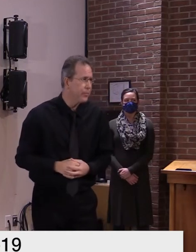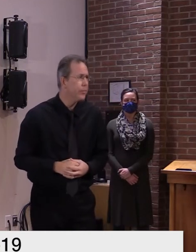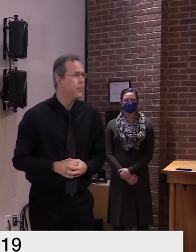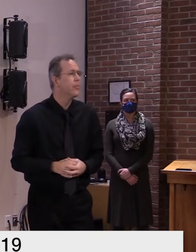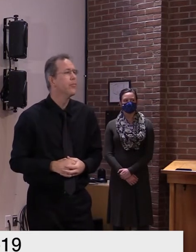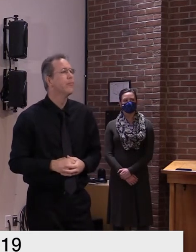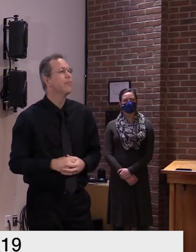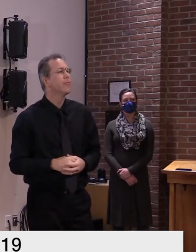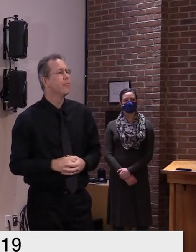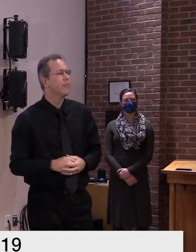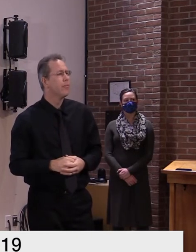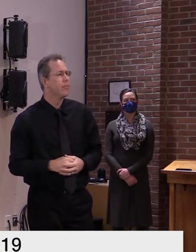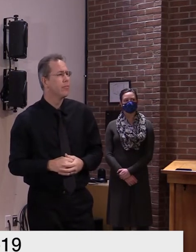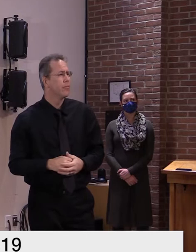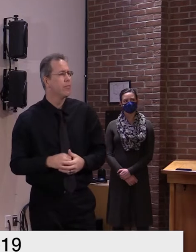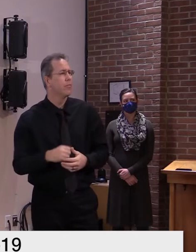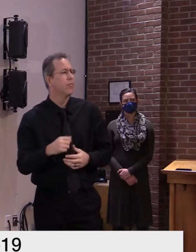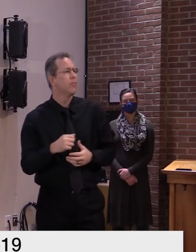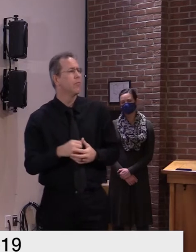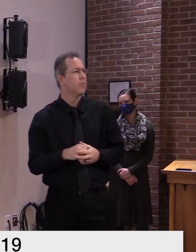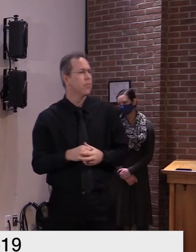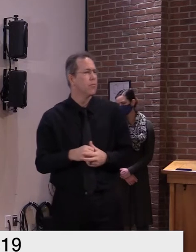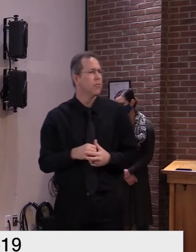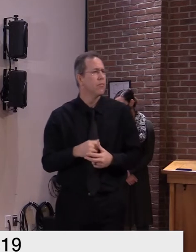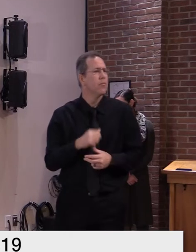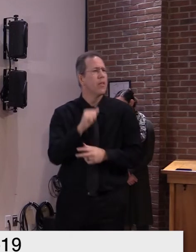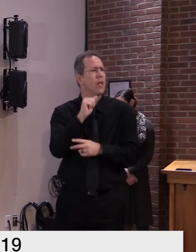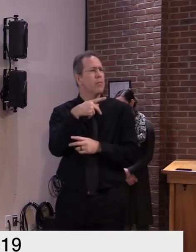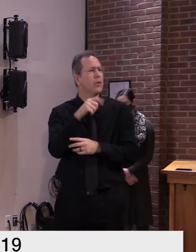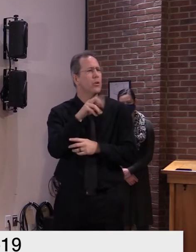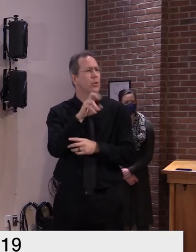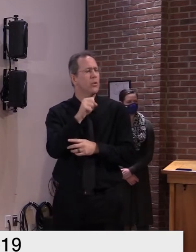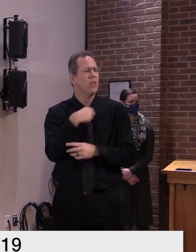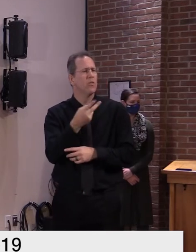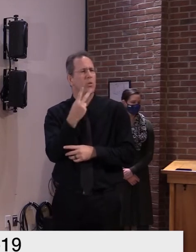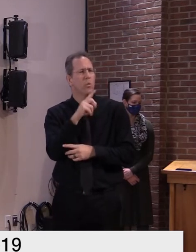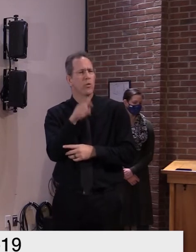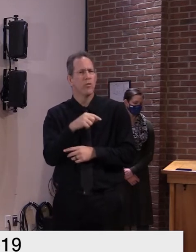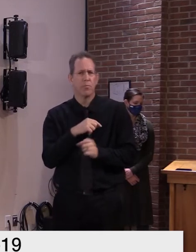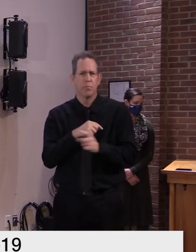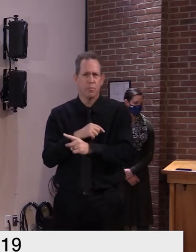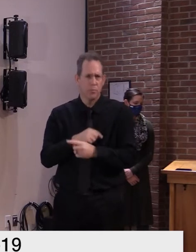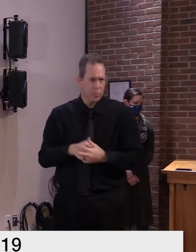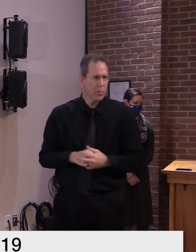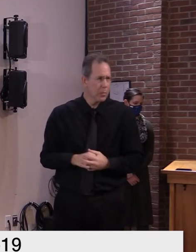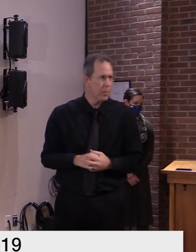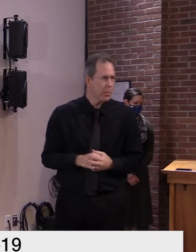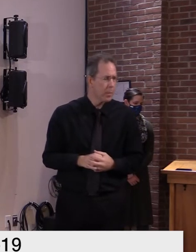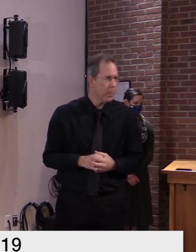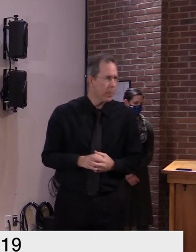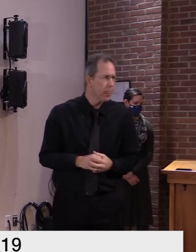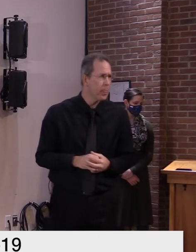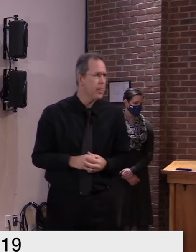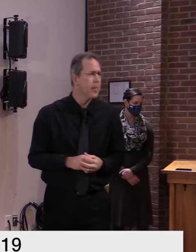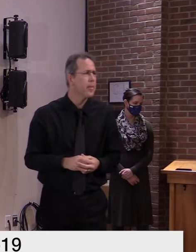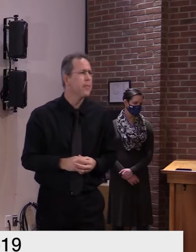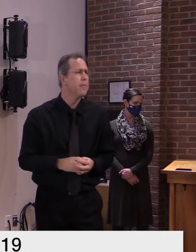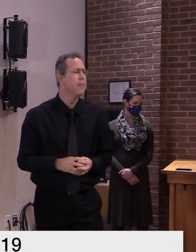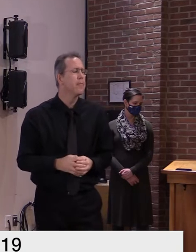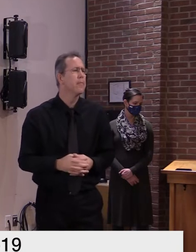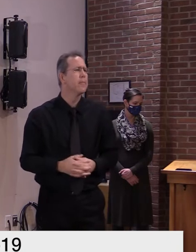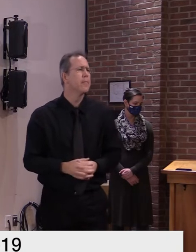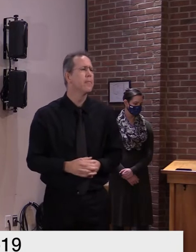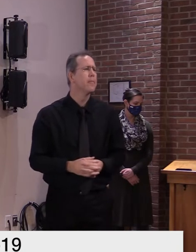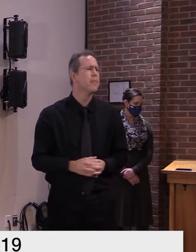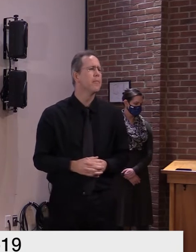two questions one the first one is a two-part question but hopefully it's quick i can ask them both together um dr